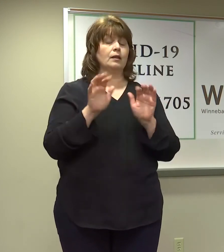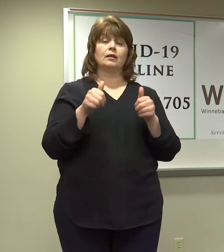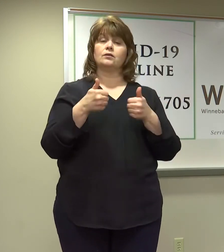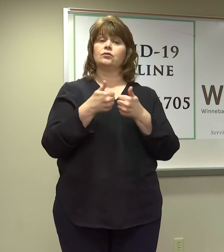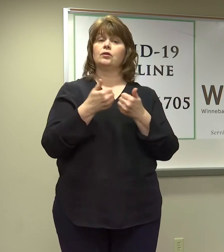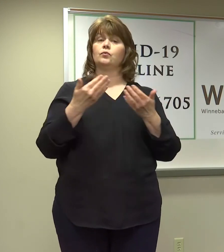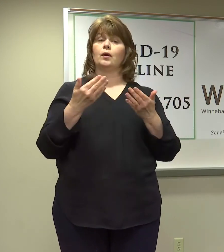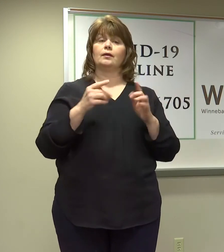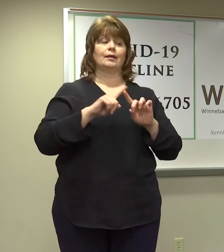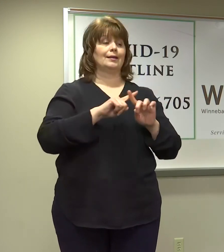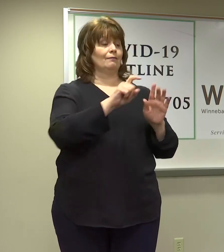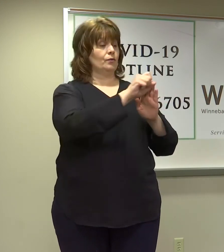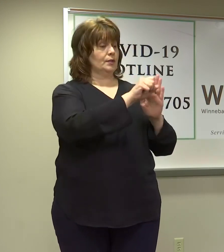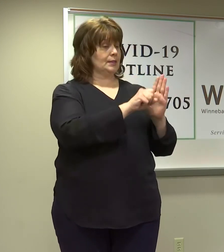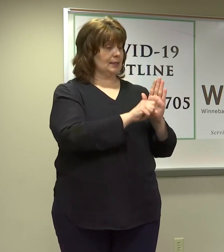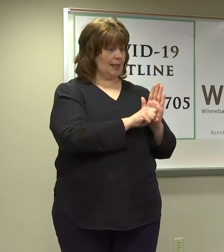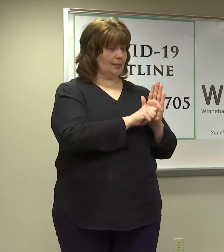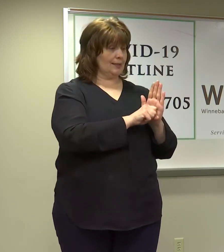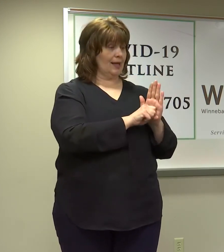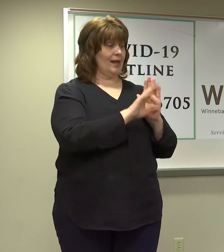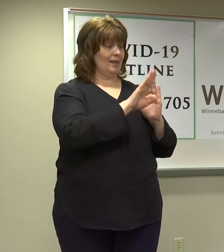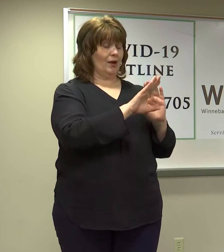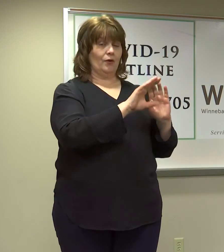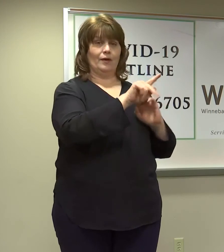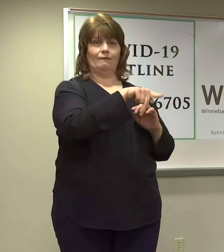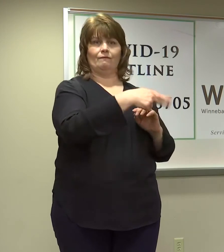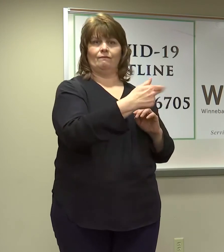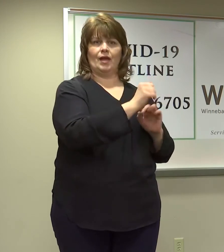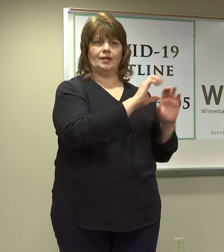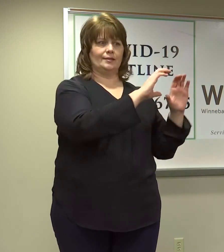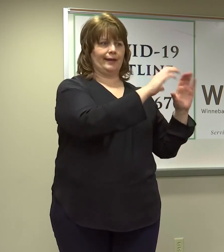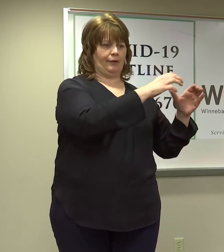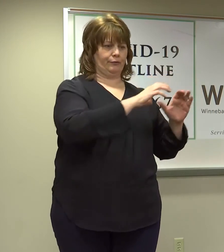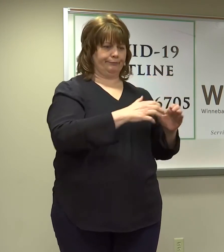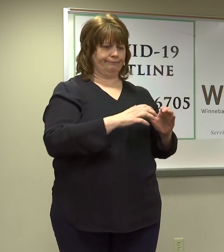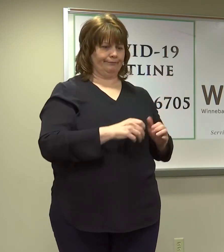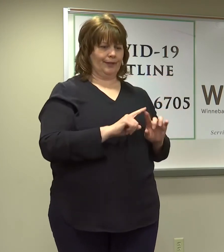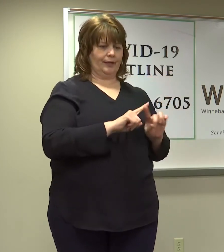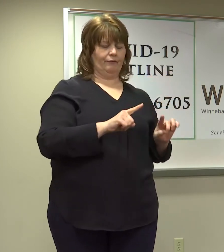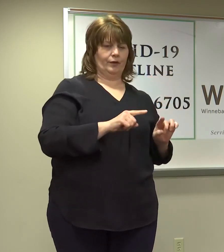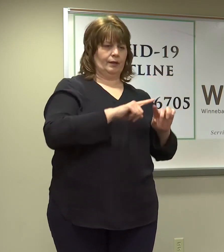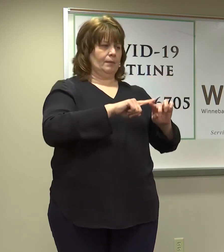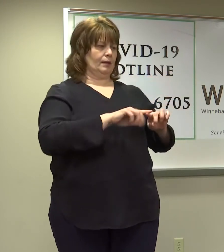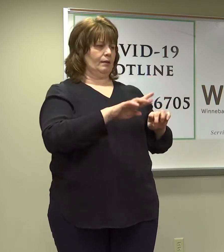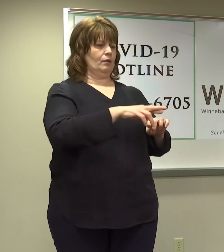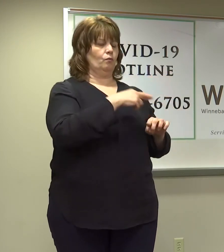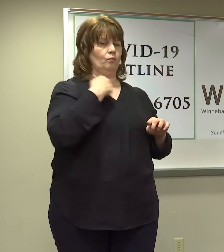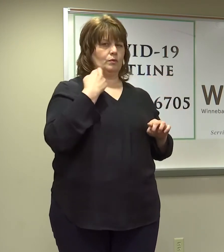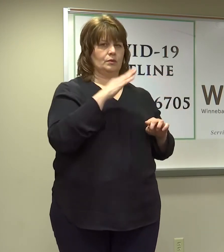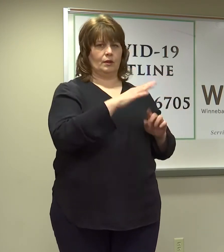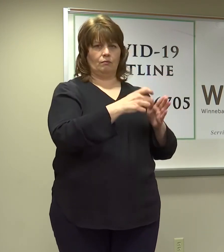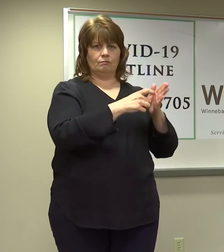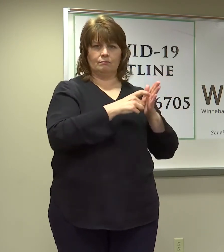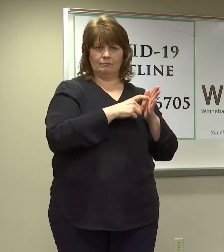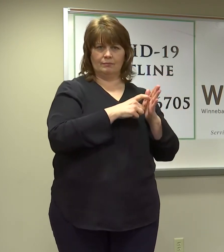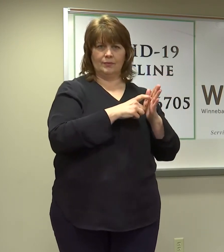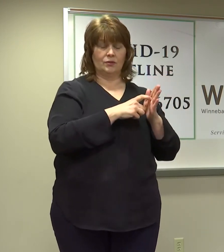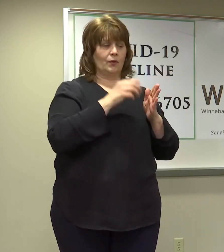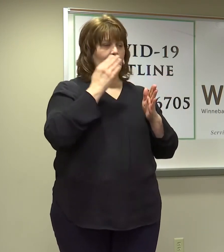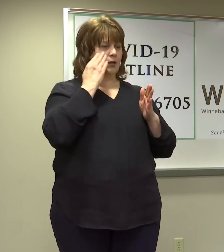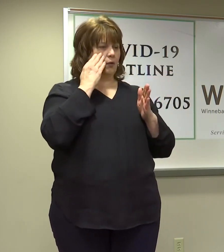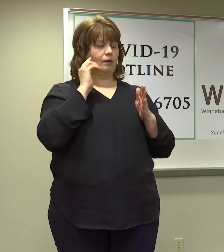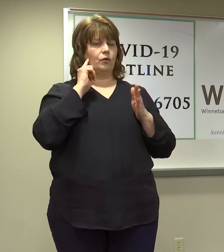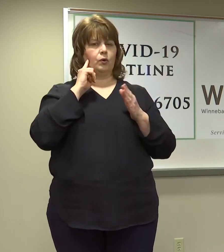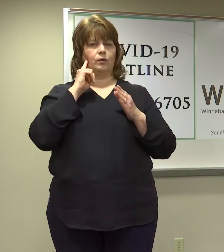different states put people in different phases or individuals based on risk criteria and factors. And so, I know that that